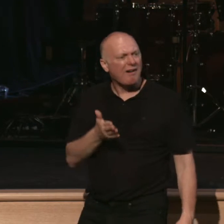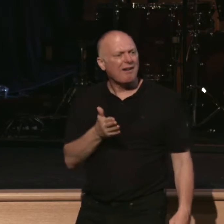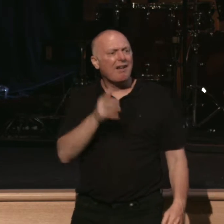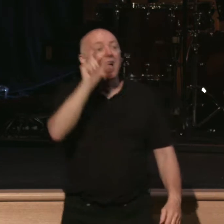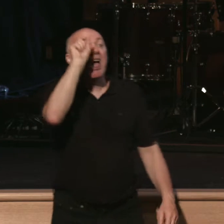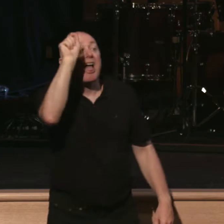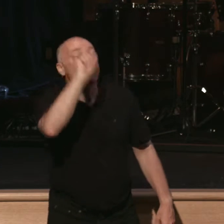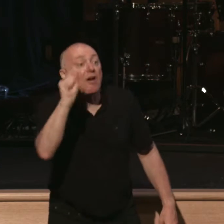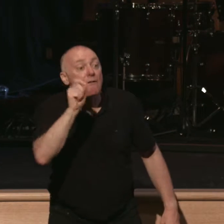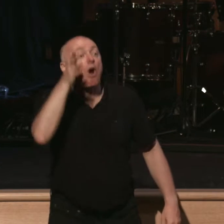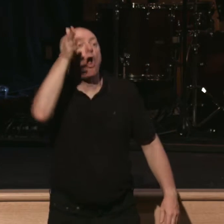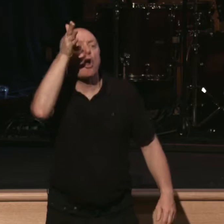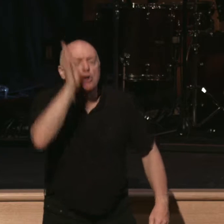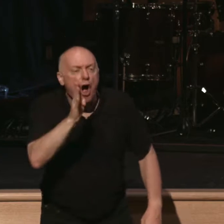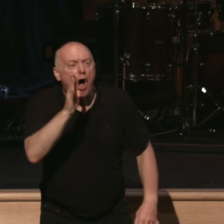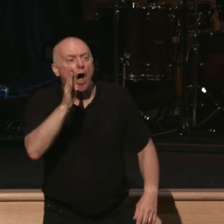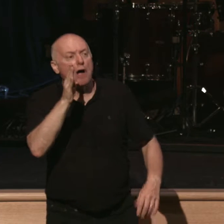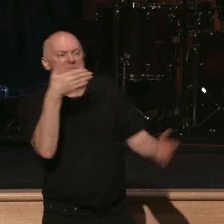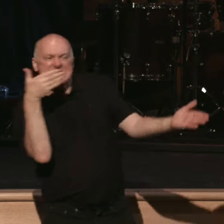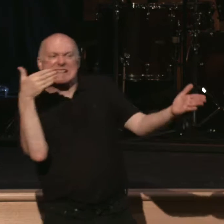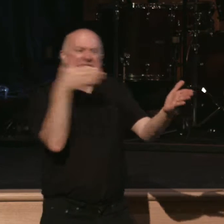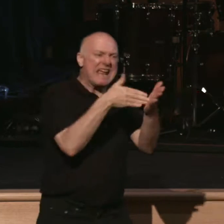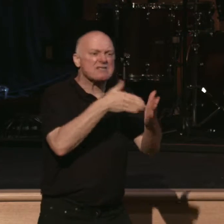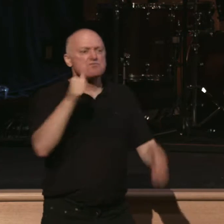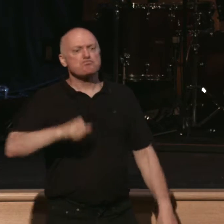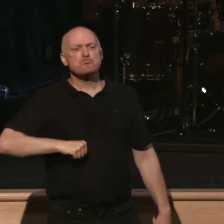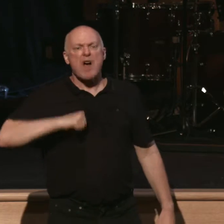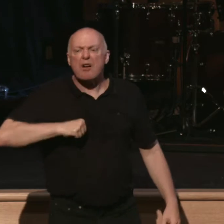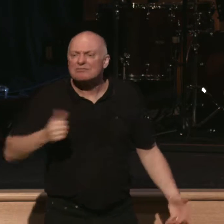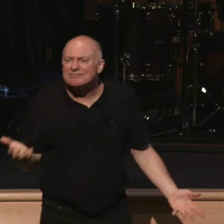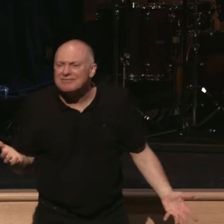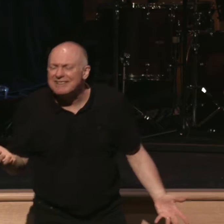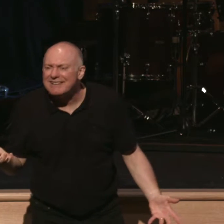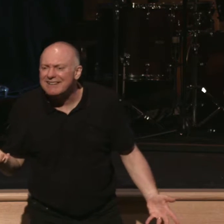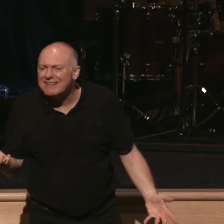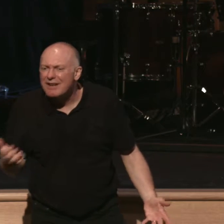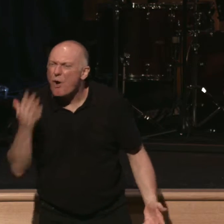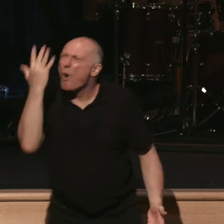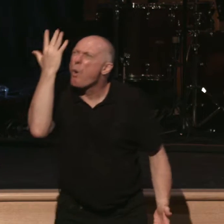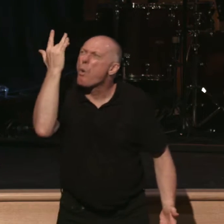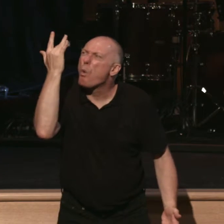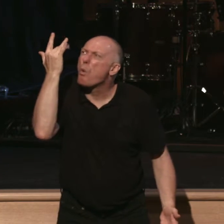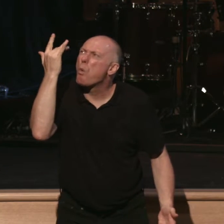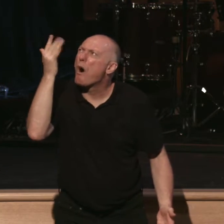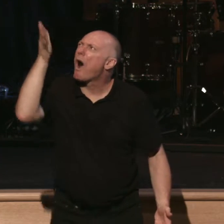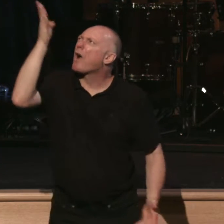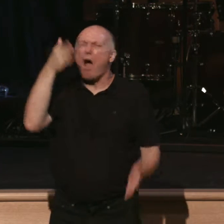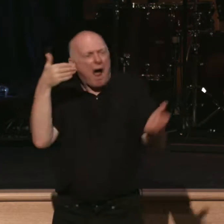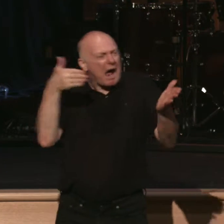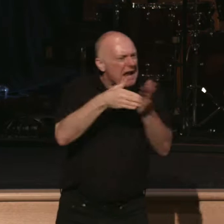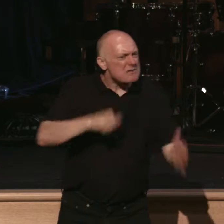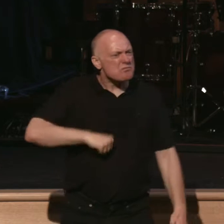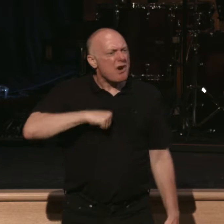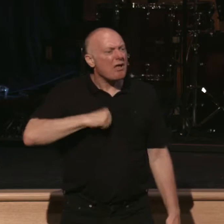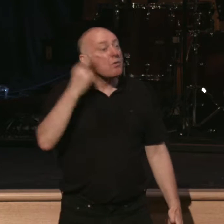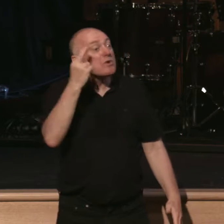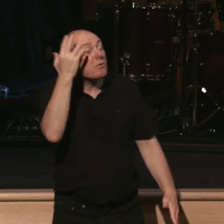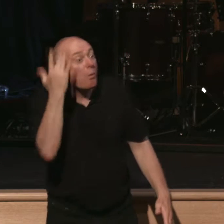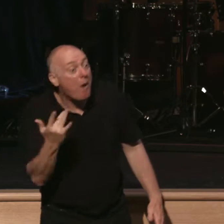it said, God opposes the proud. Why does he say God opposes the proud? Here's why. Because,